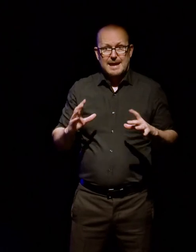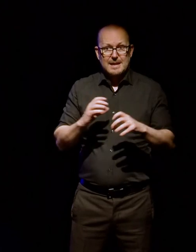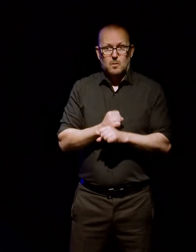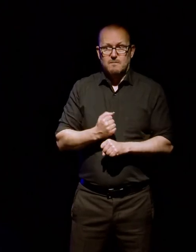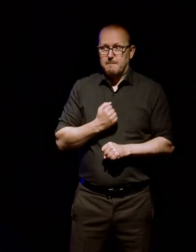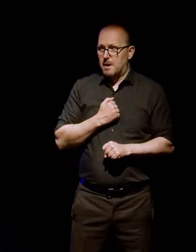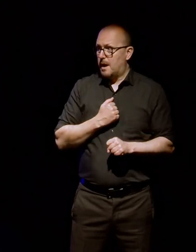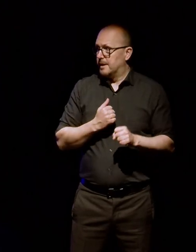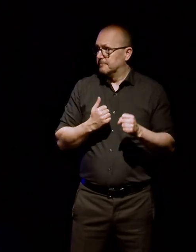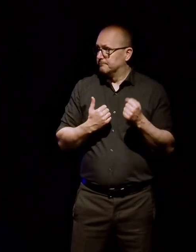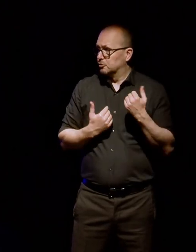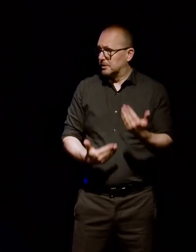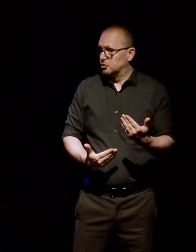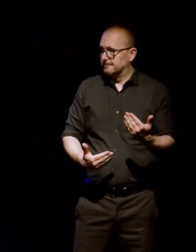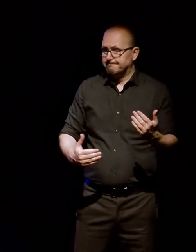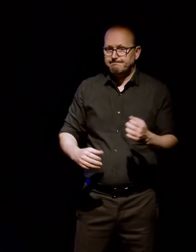section of the presentation.